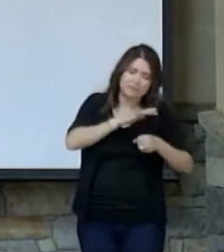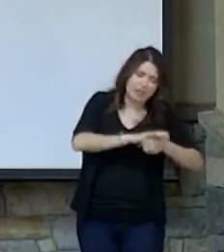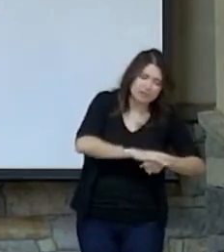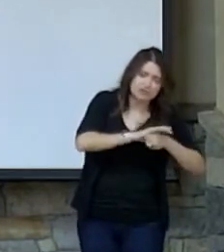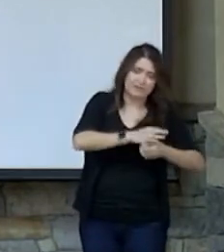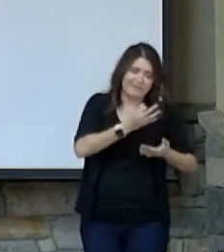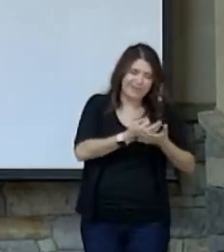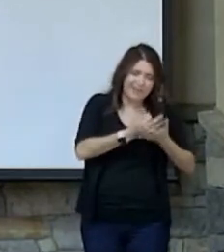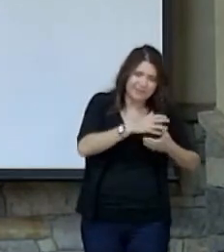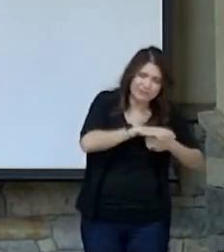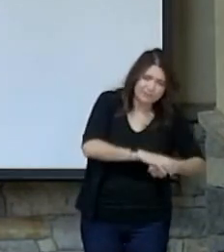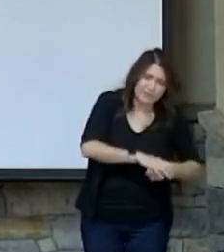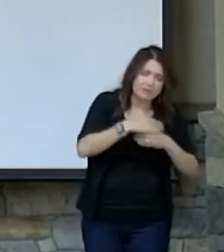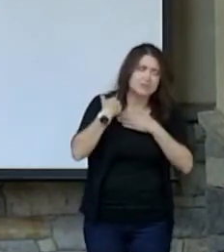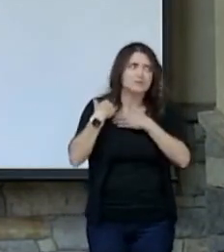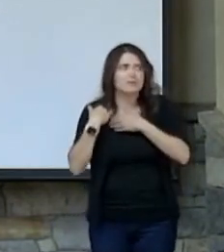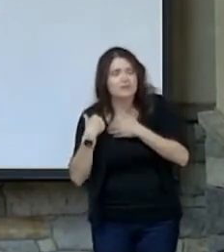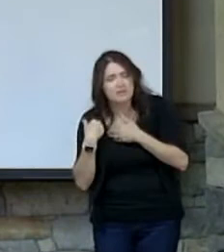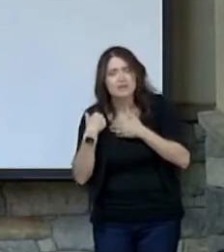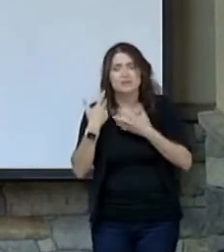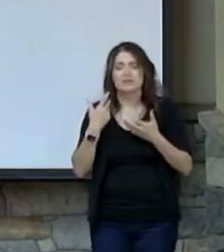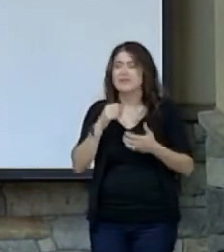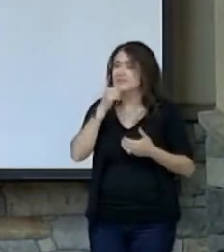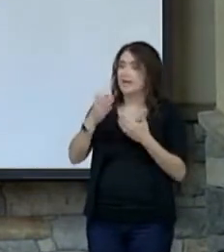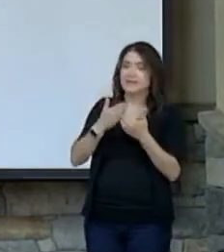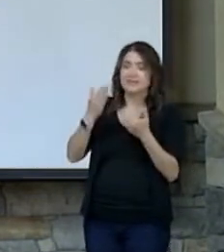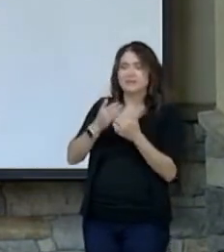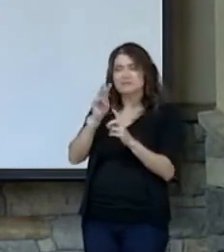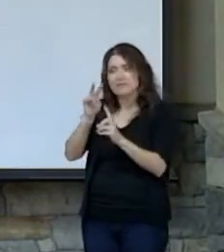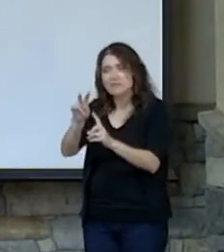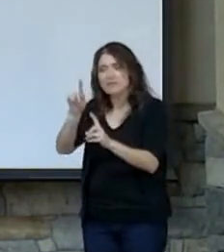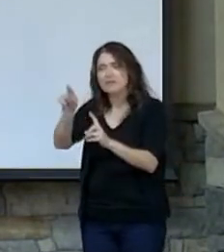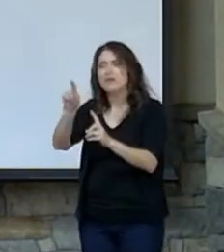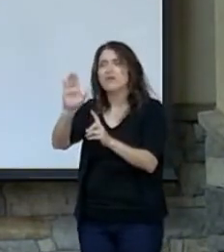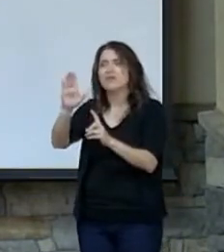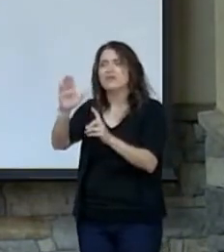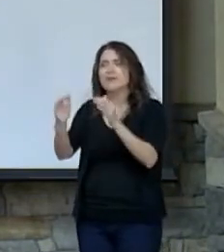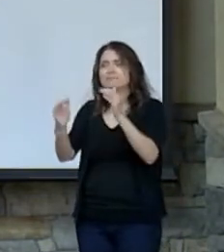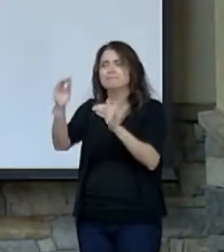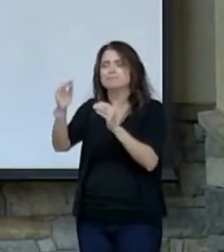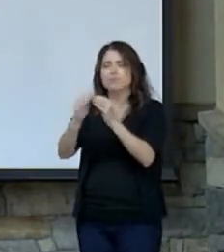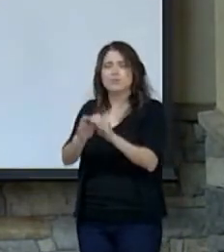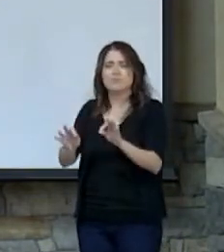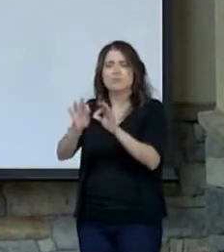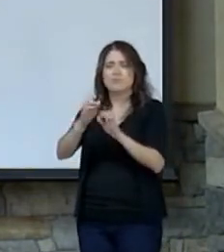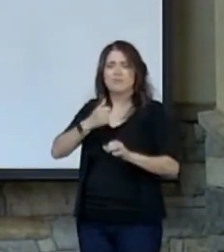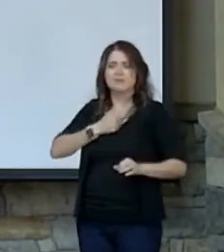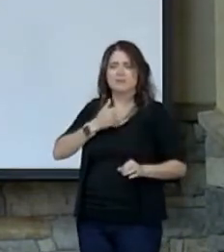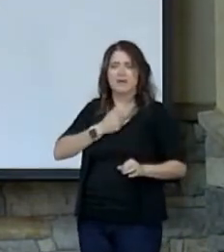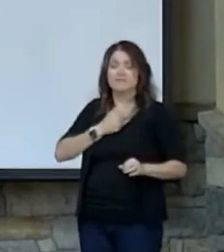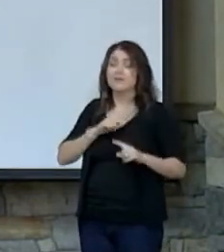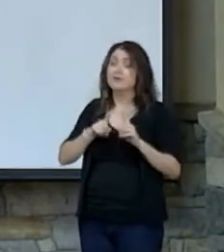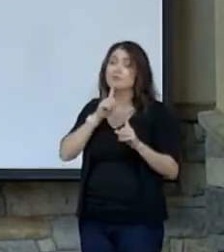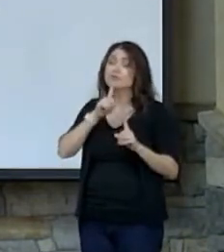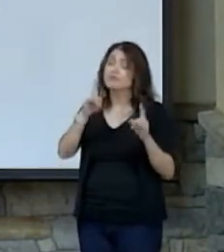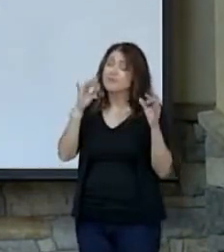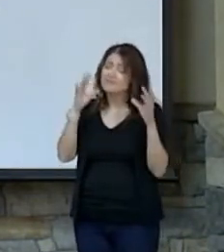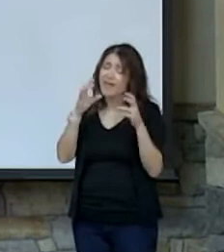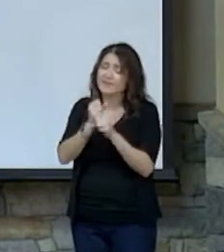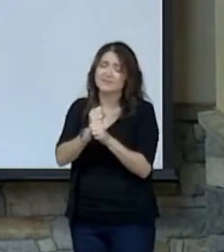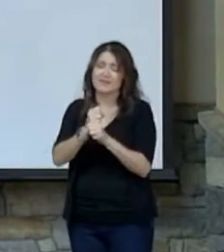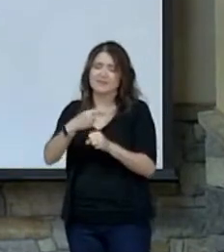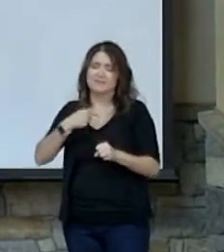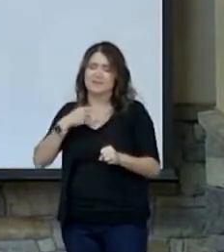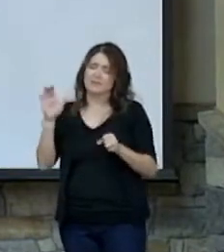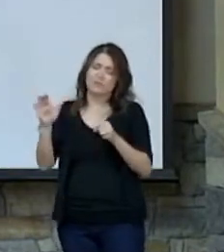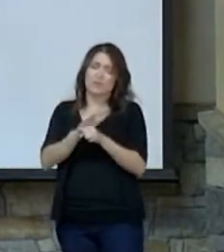not easy to look at other people and put their needs before our own. But here's what's fascinating to me about this whole chapter,